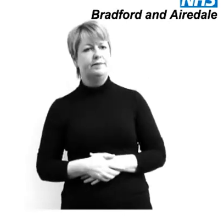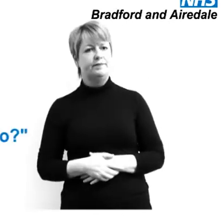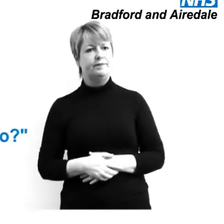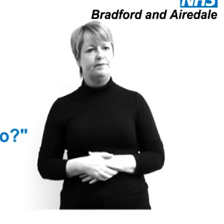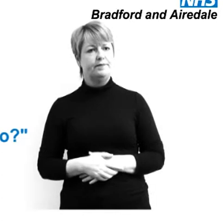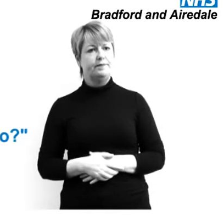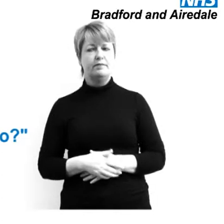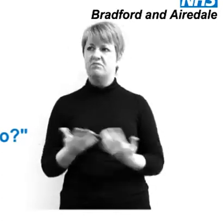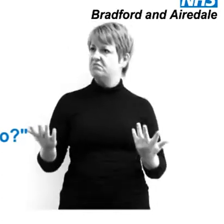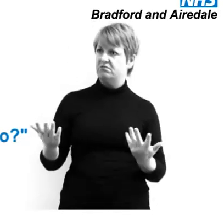What else can I do?